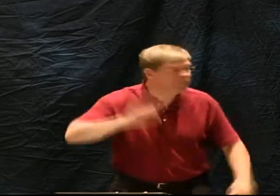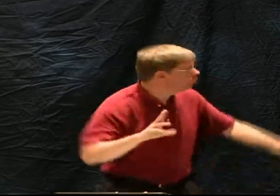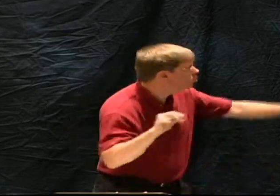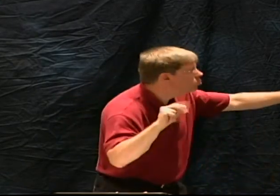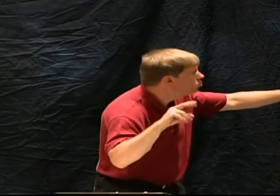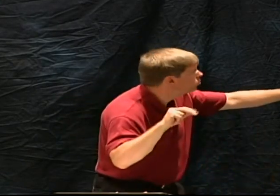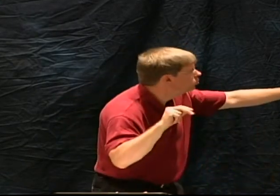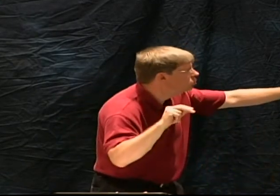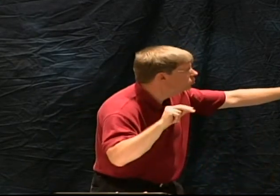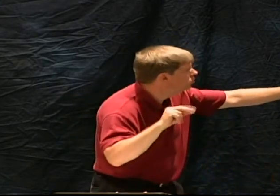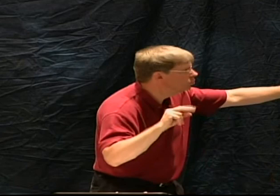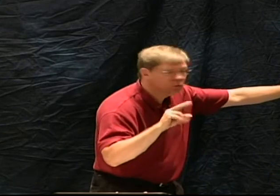writing of scripture scripture